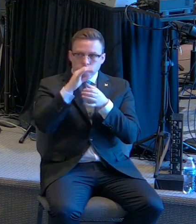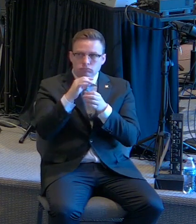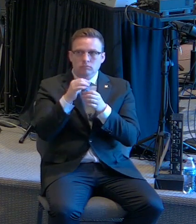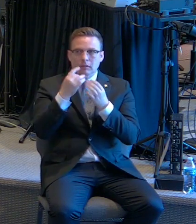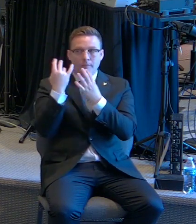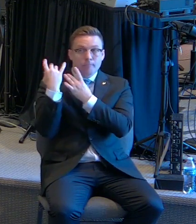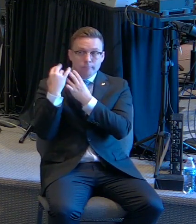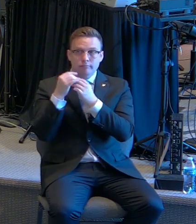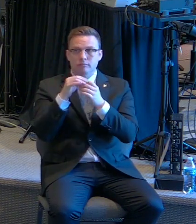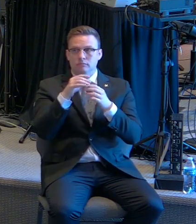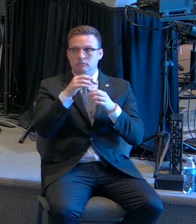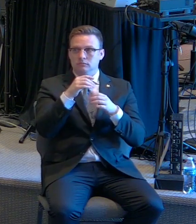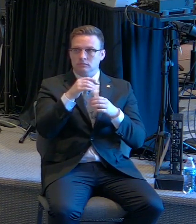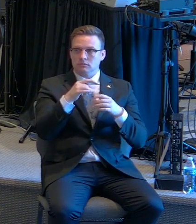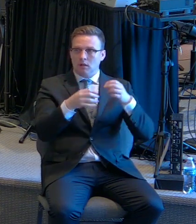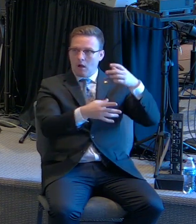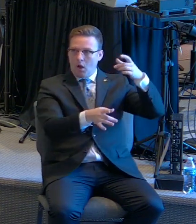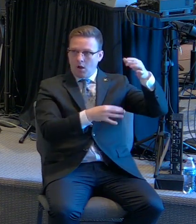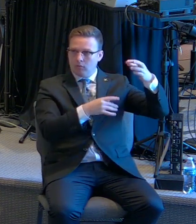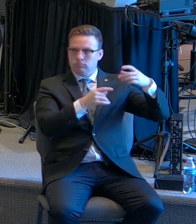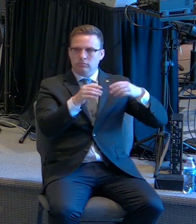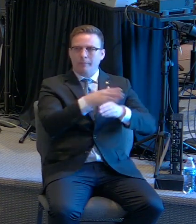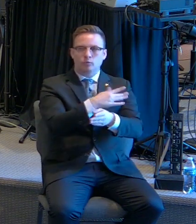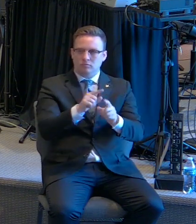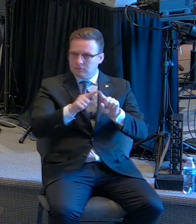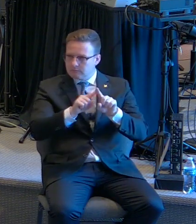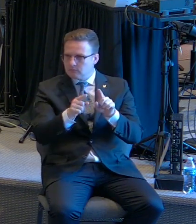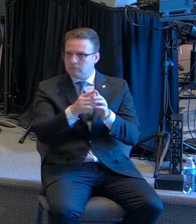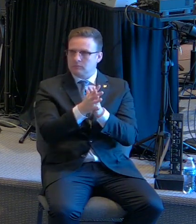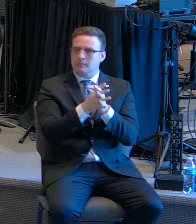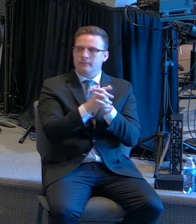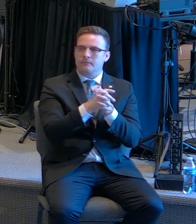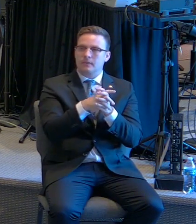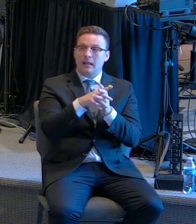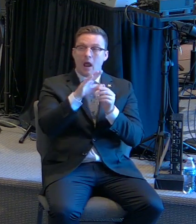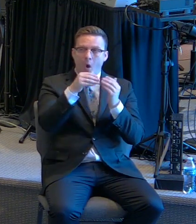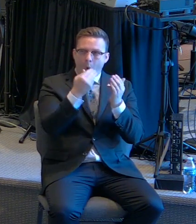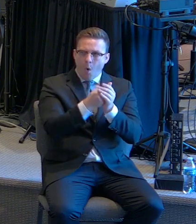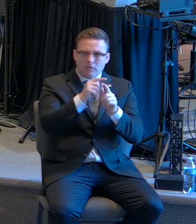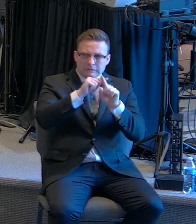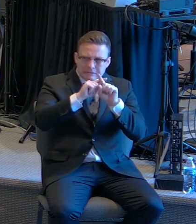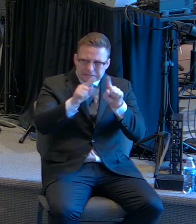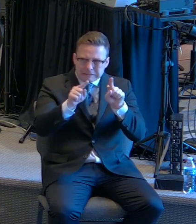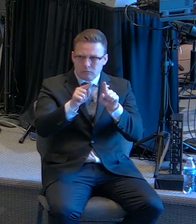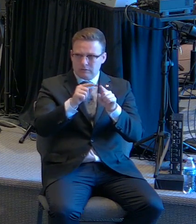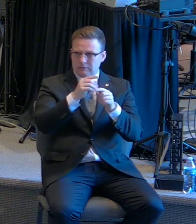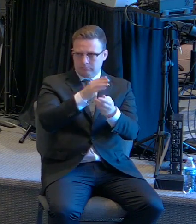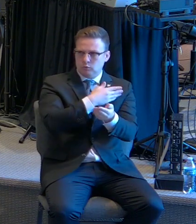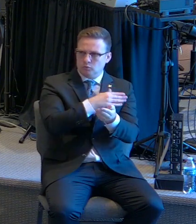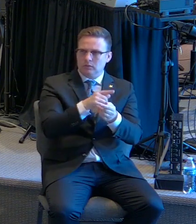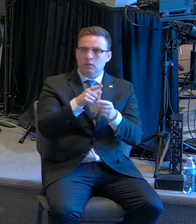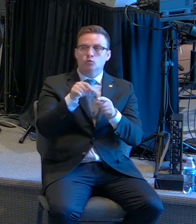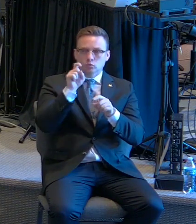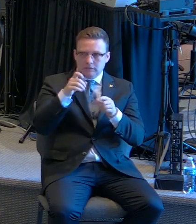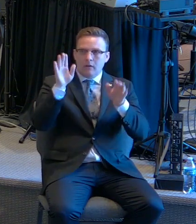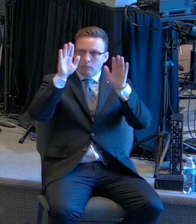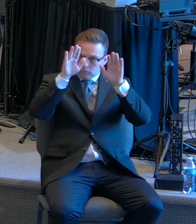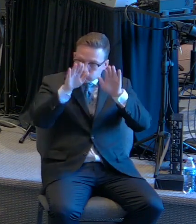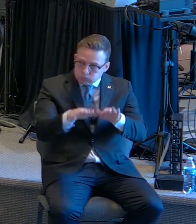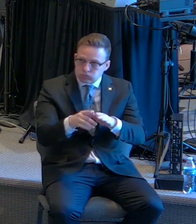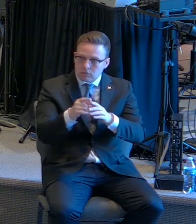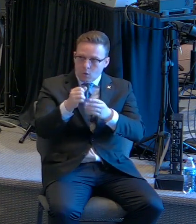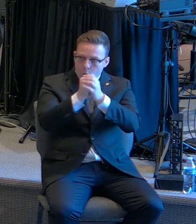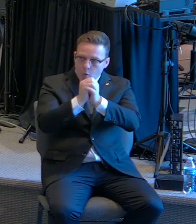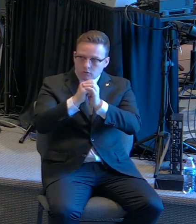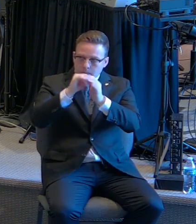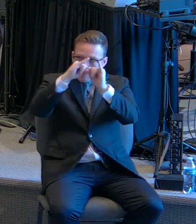harp, sacrament, psaltery, and dulcimer, and all kinds of music, ye fall down and worship the image which I